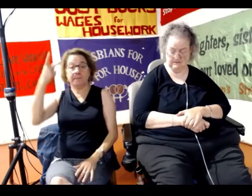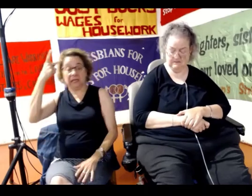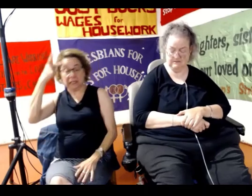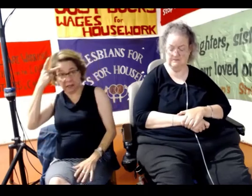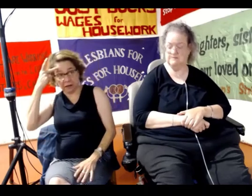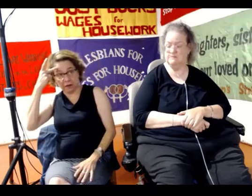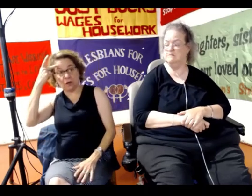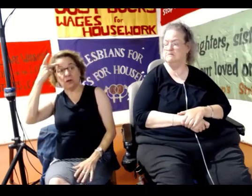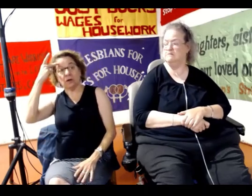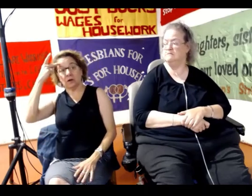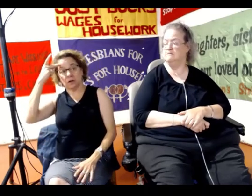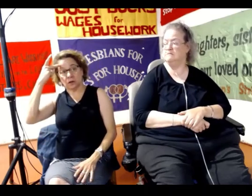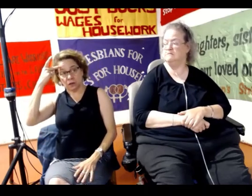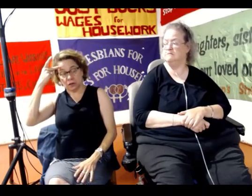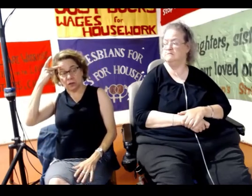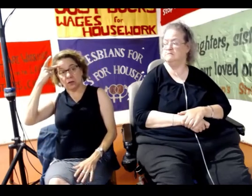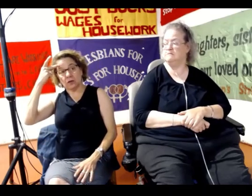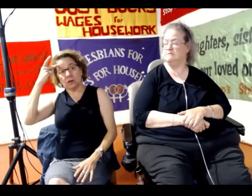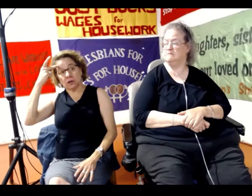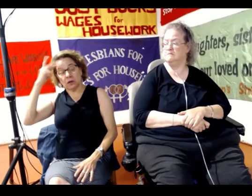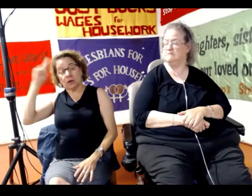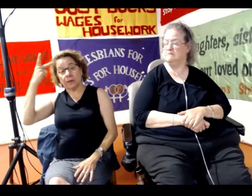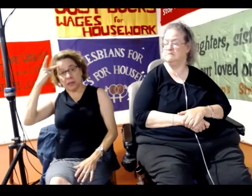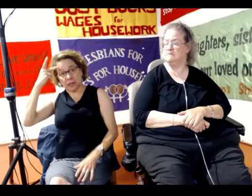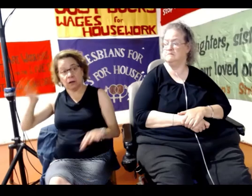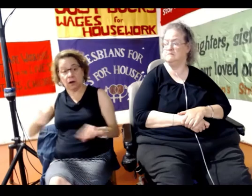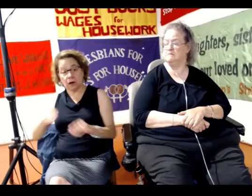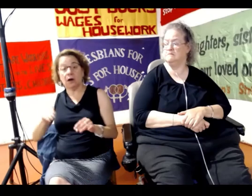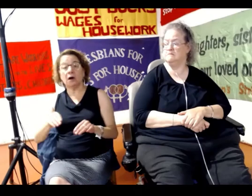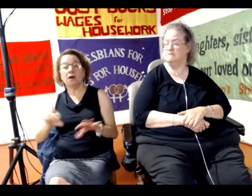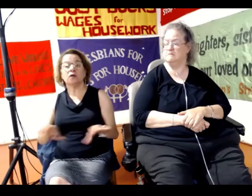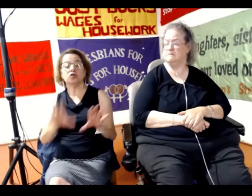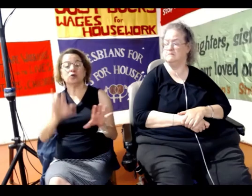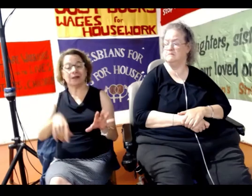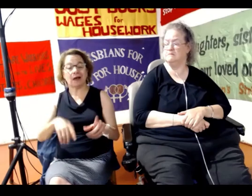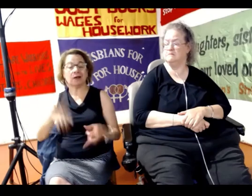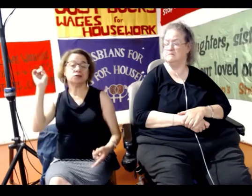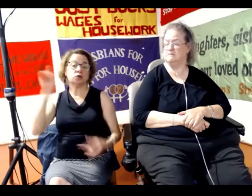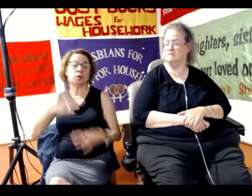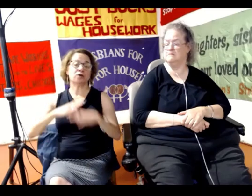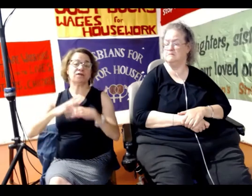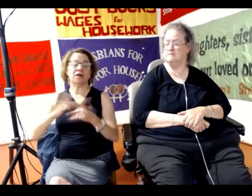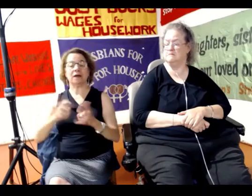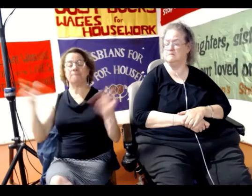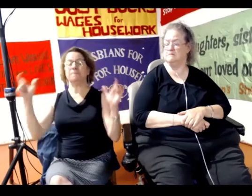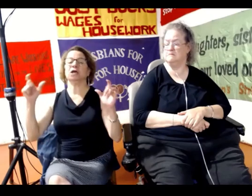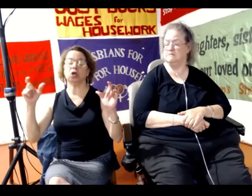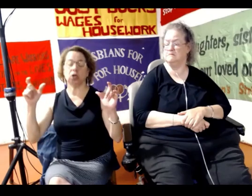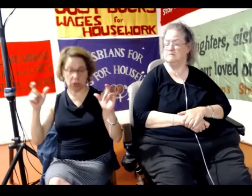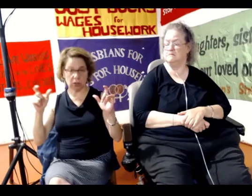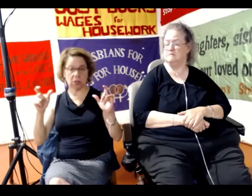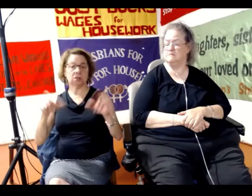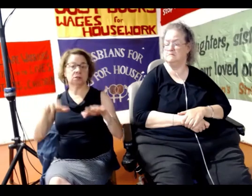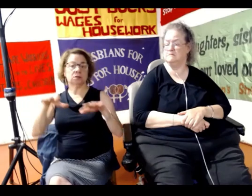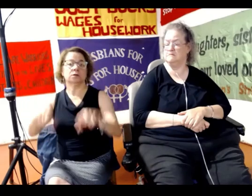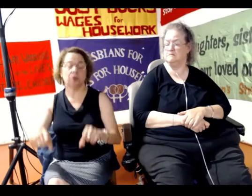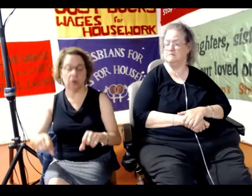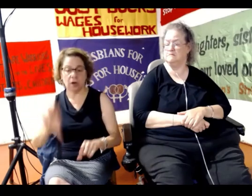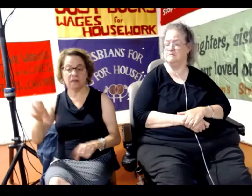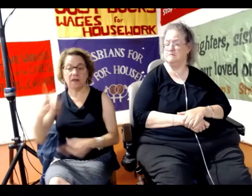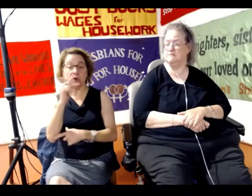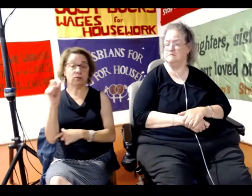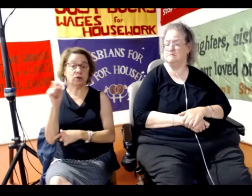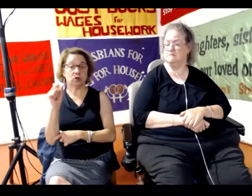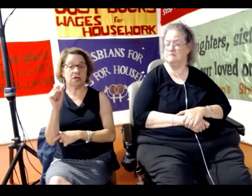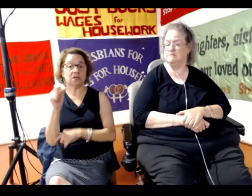smaller crime in order to prevent a bigger one. Their protest is being criminalized, as of many of the